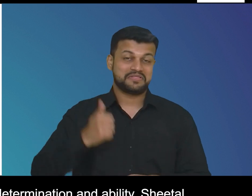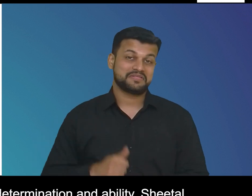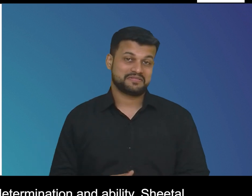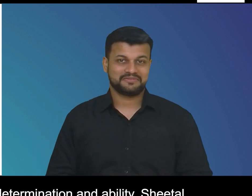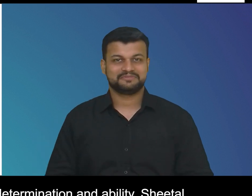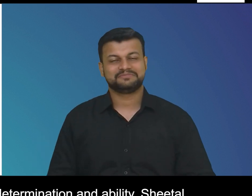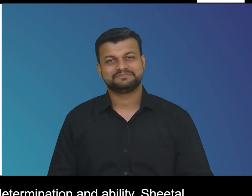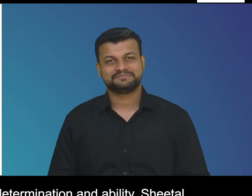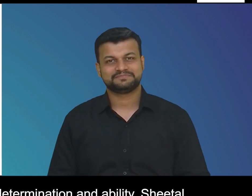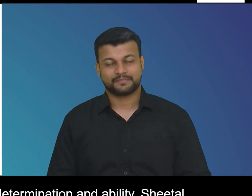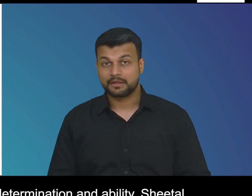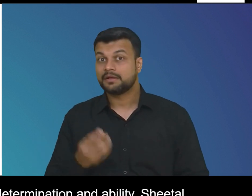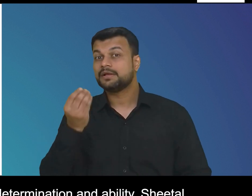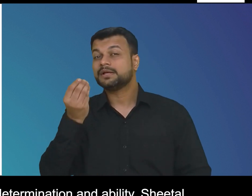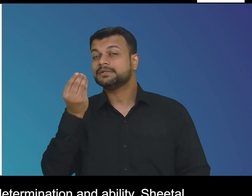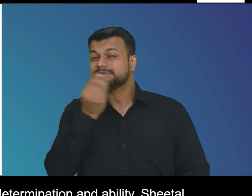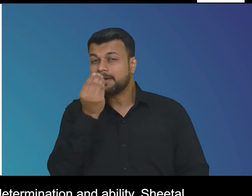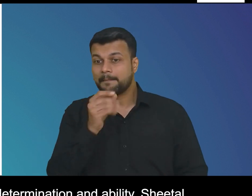at the paralympics